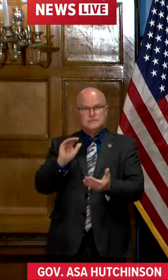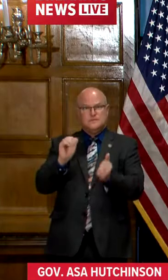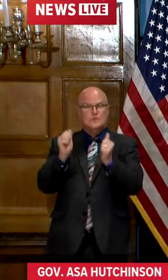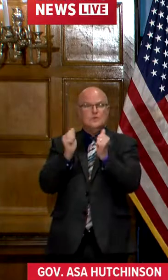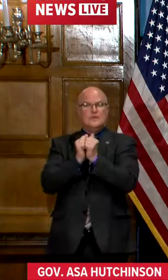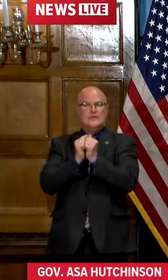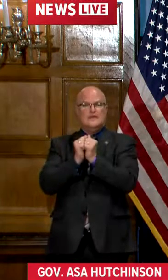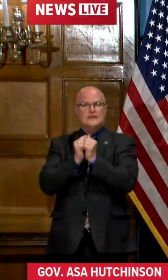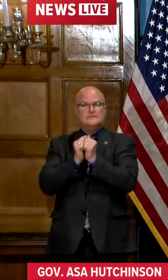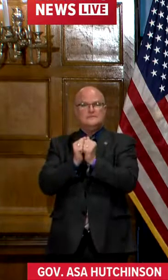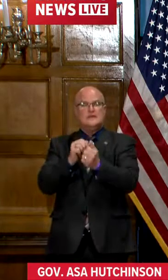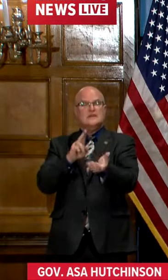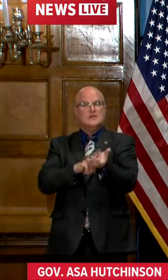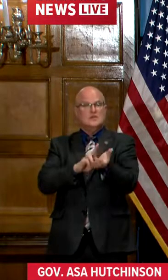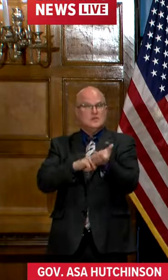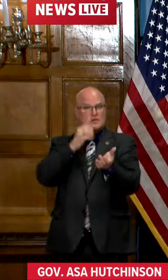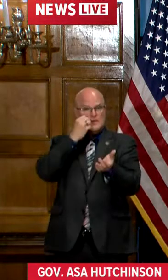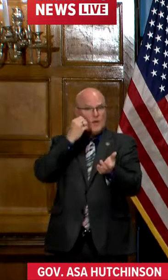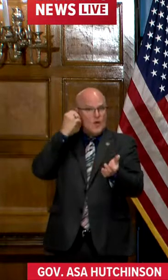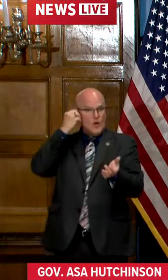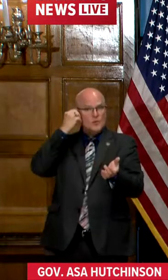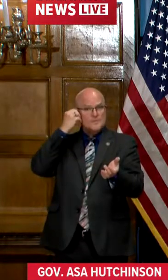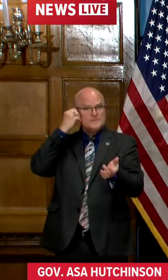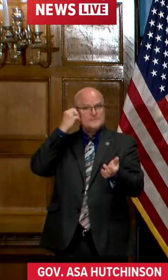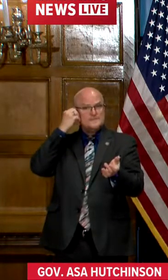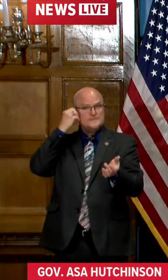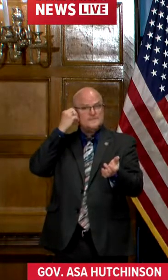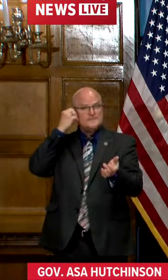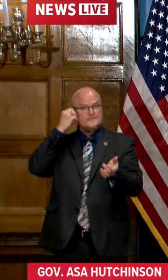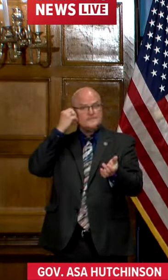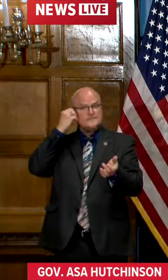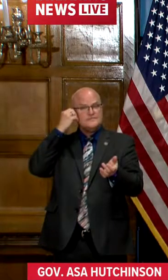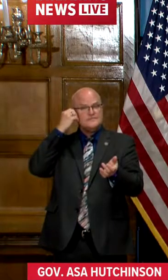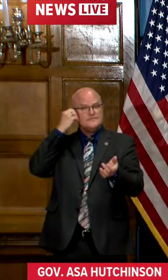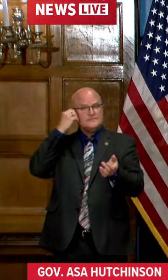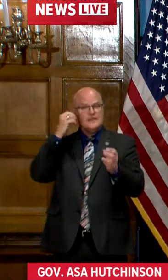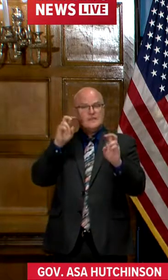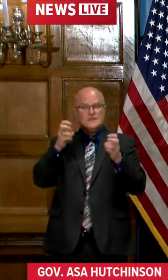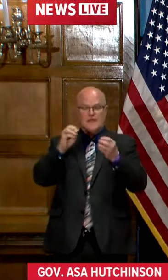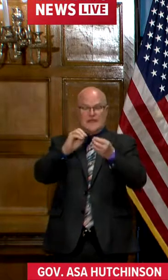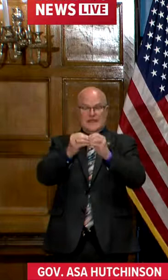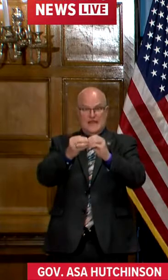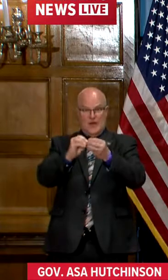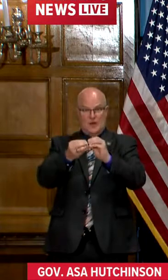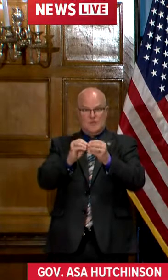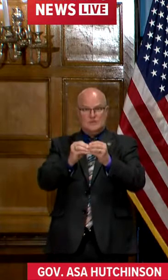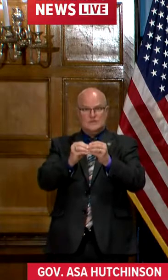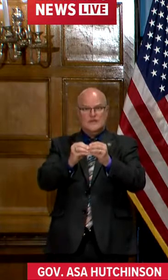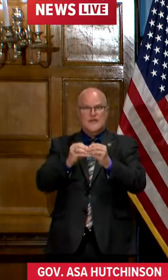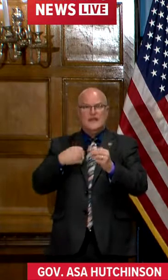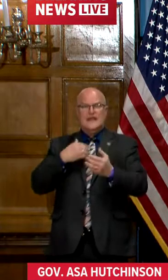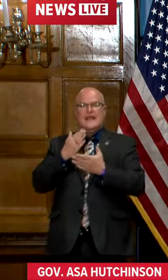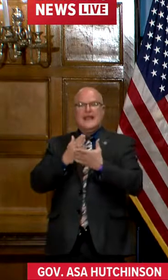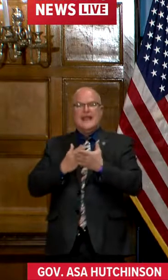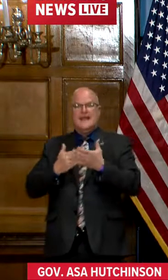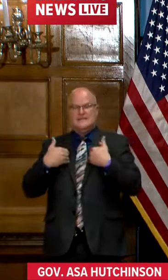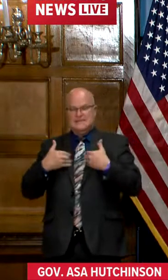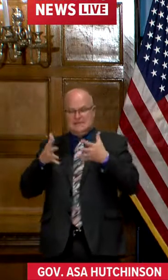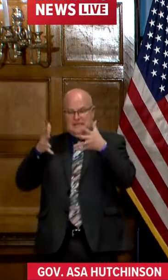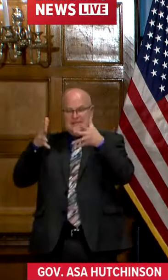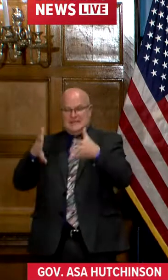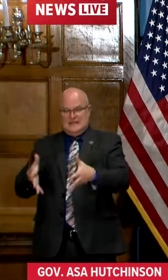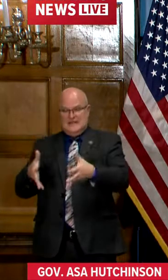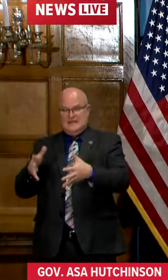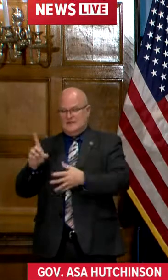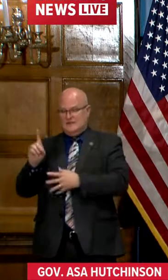uh long-term care facilities uh in terms of the numbers there's an excess number of